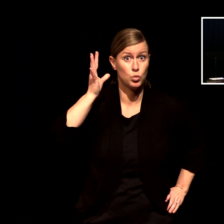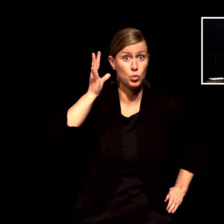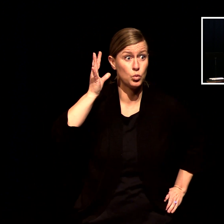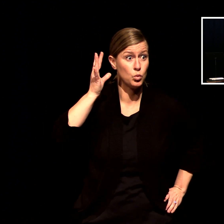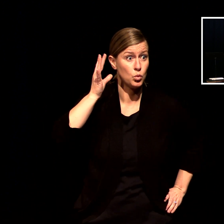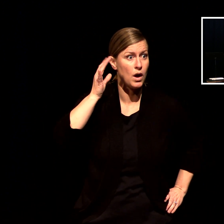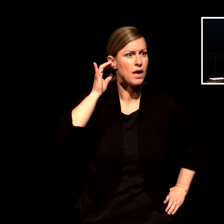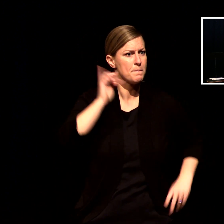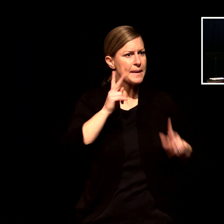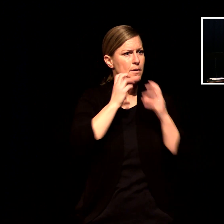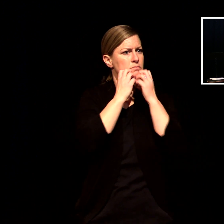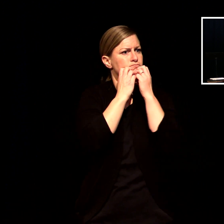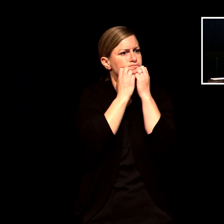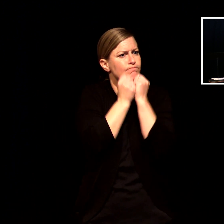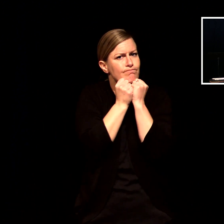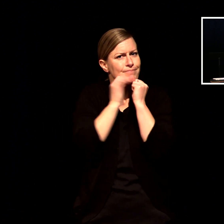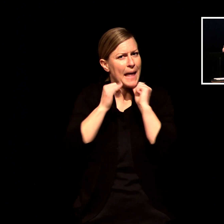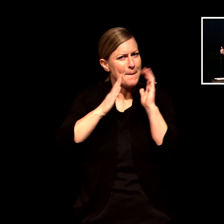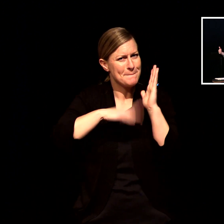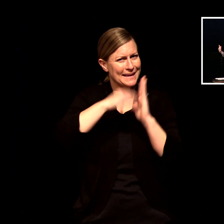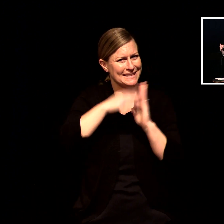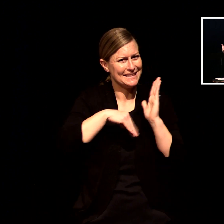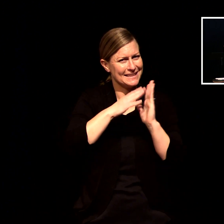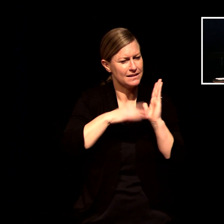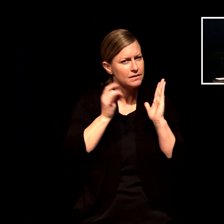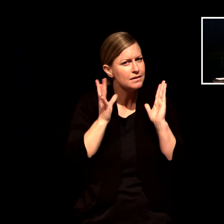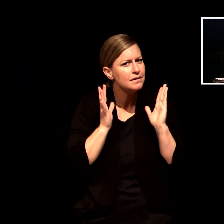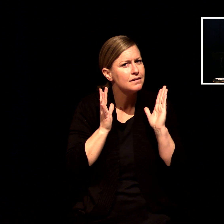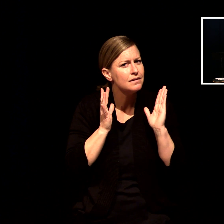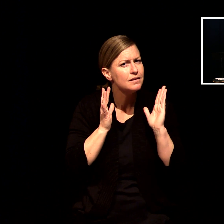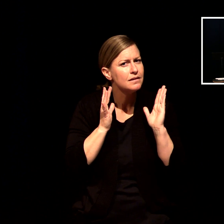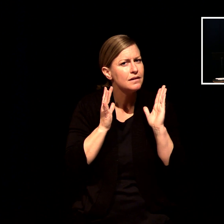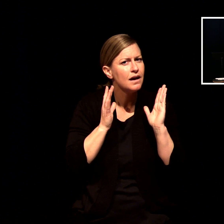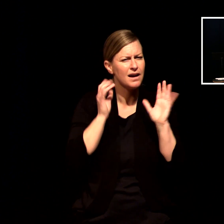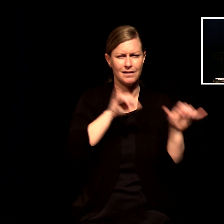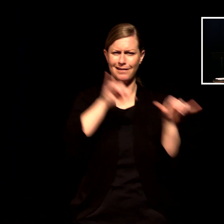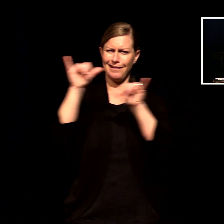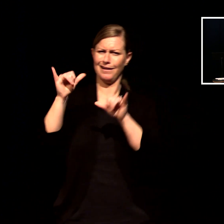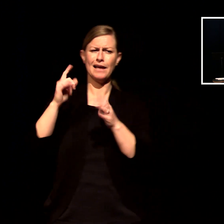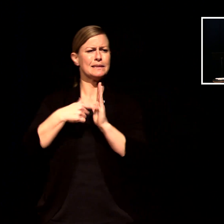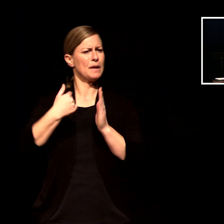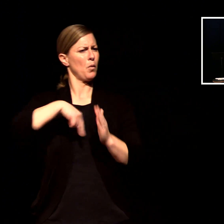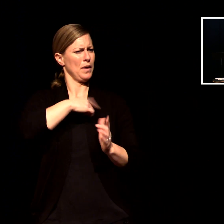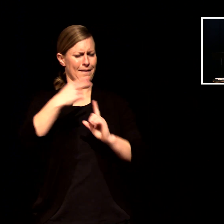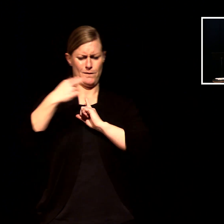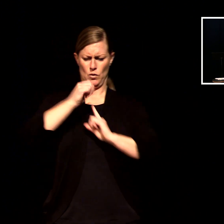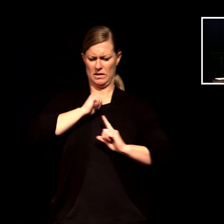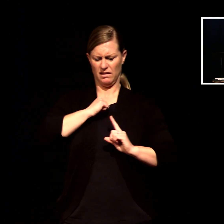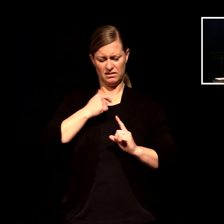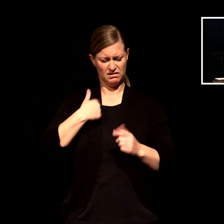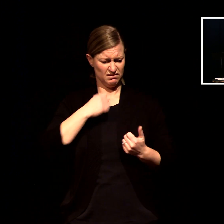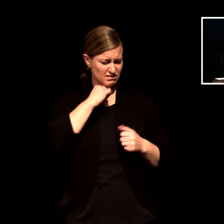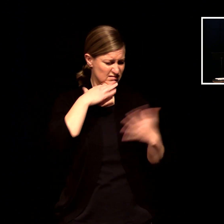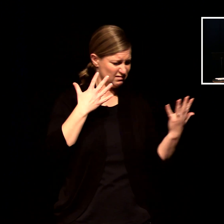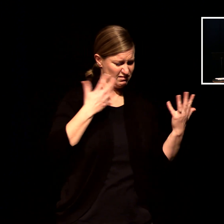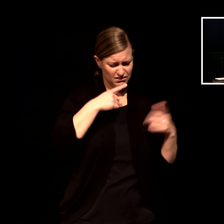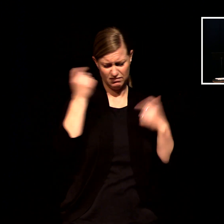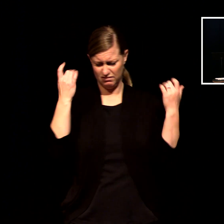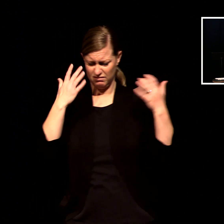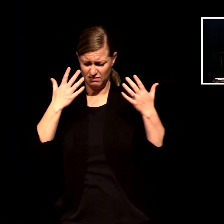understands that oftentimes we're just a portrait of brokenness and yet to him we are a priceless masterpiece and this is how we